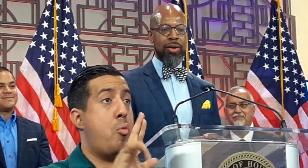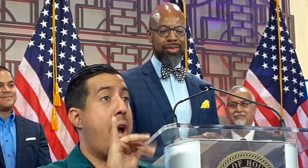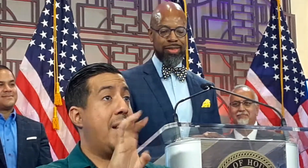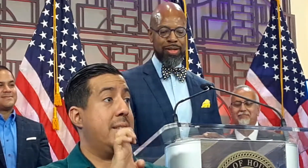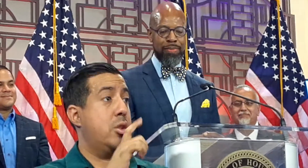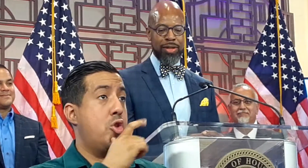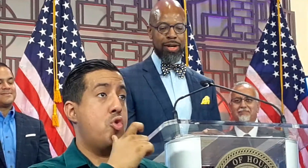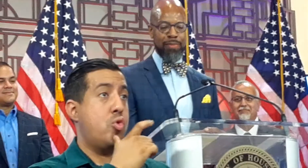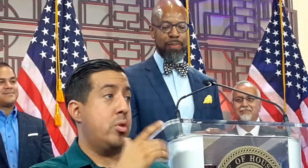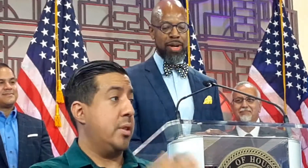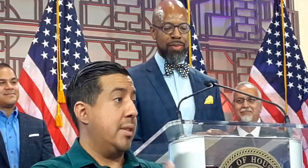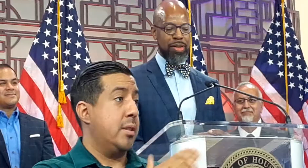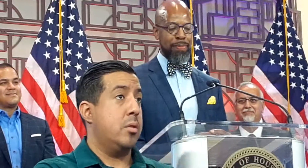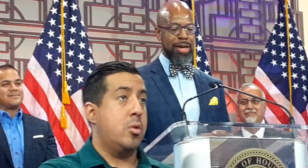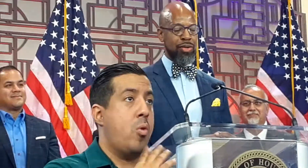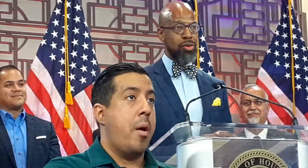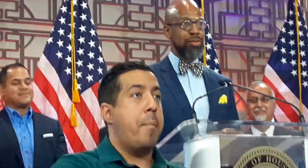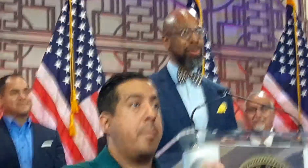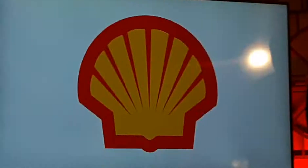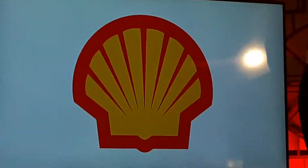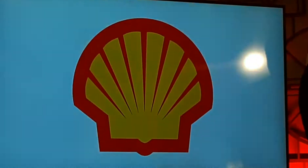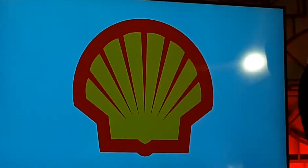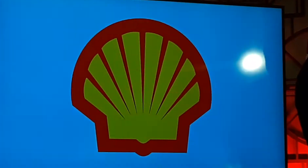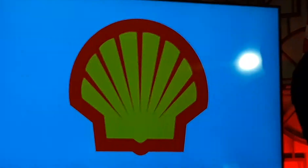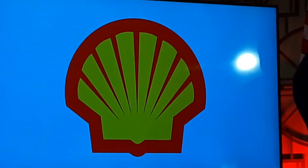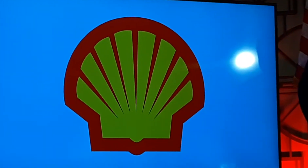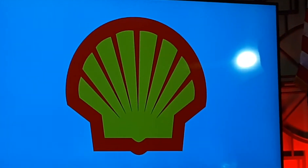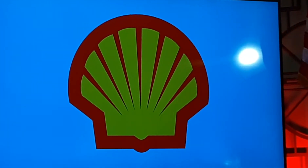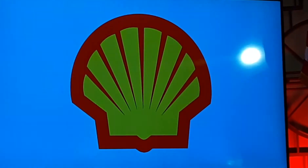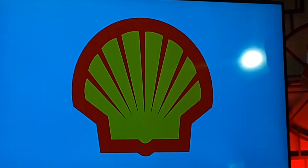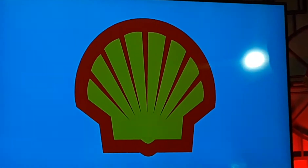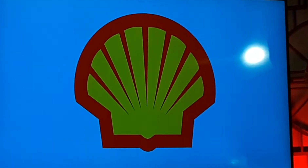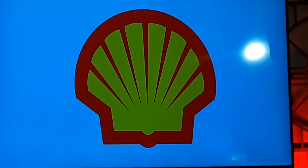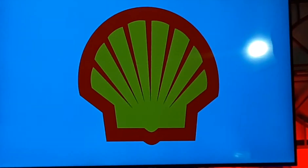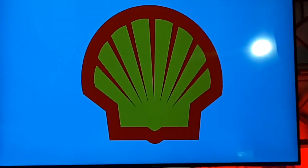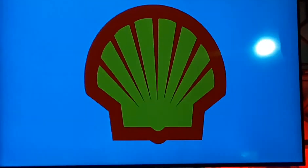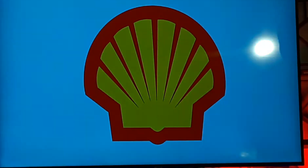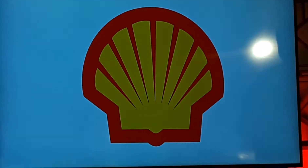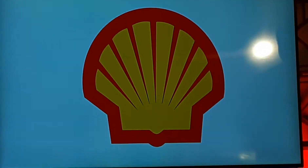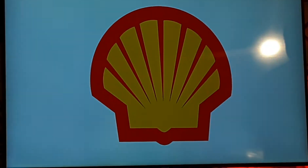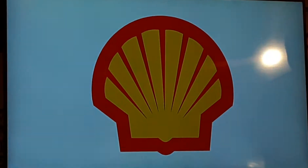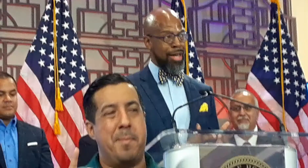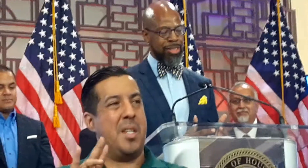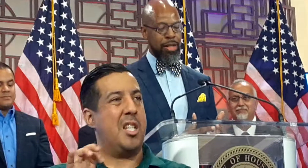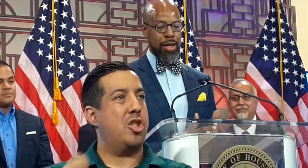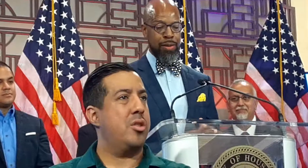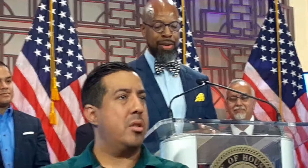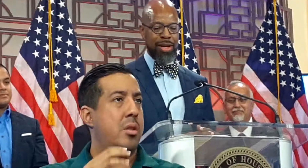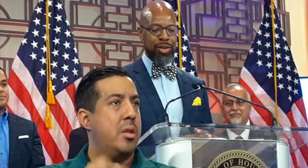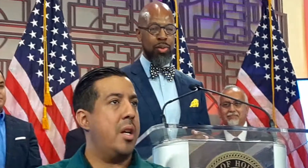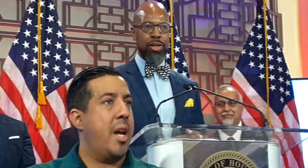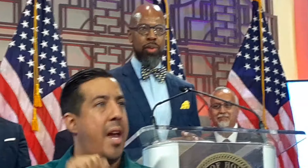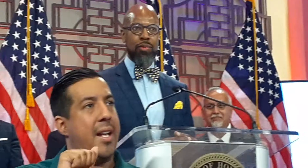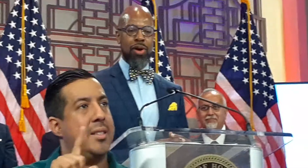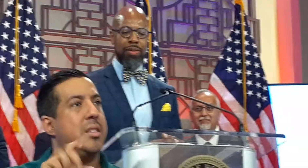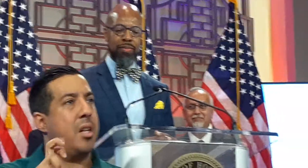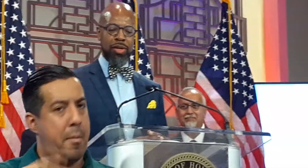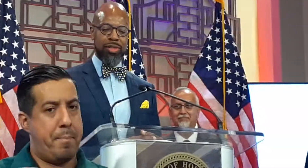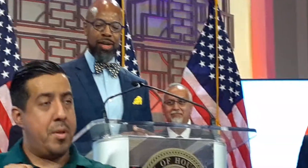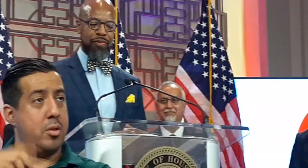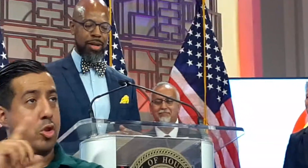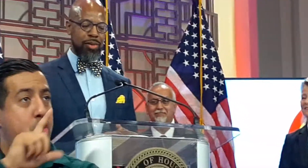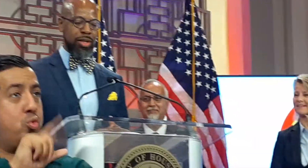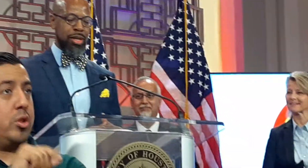only two artists who have become a member of the Pandora's building on that format. He recently teamed ACM 2021